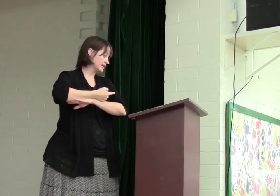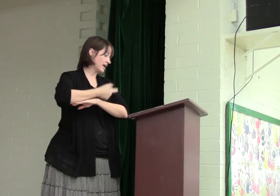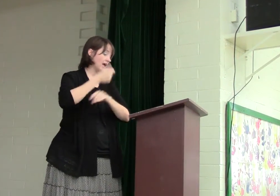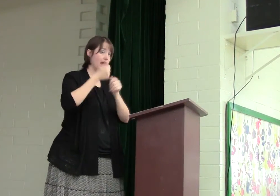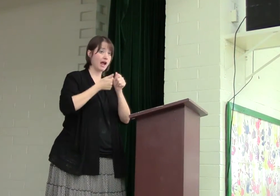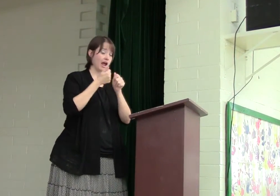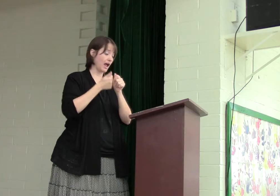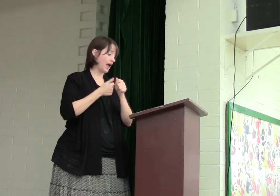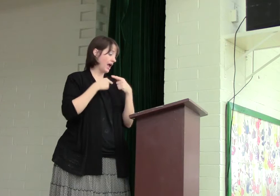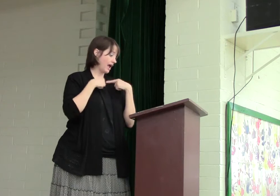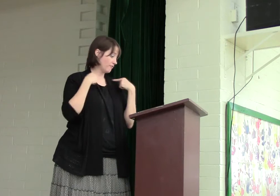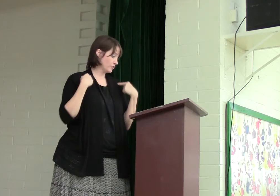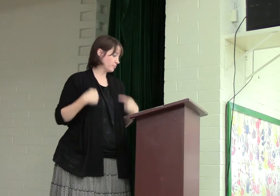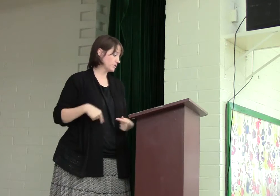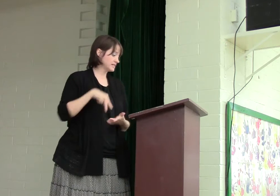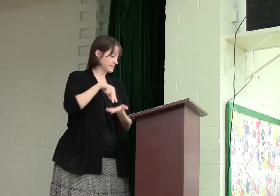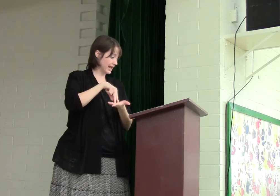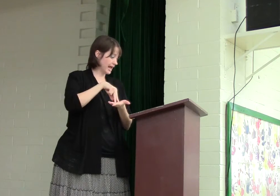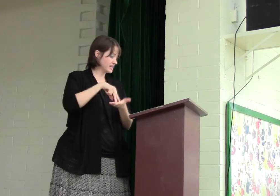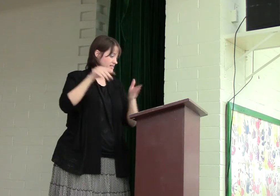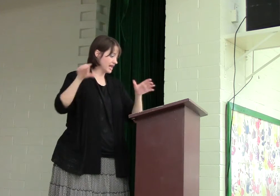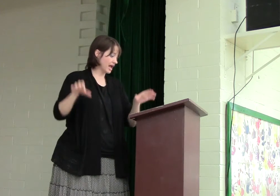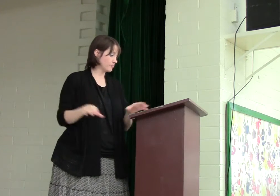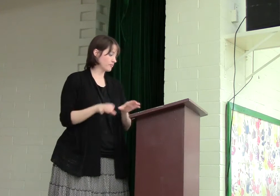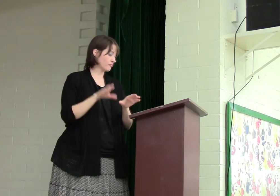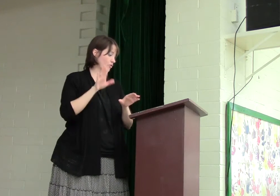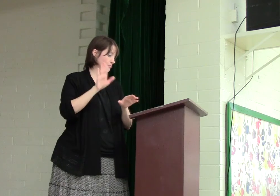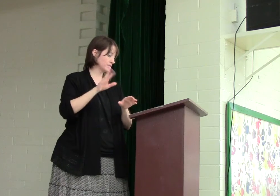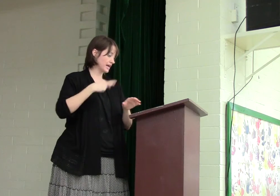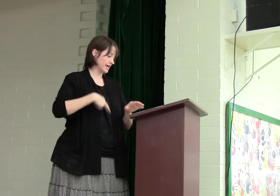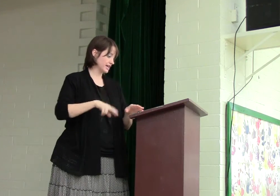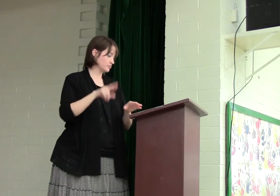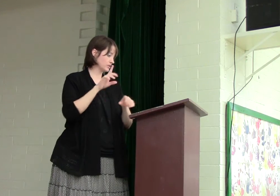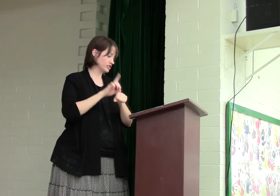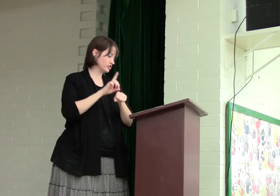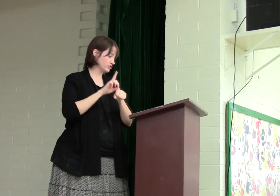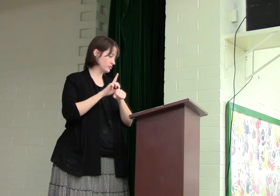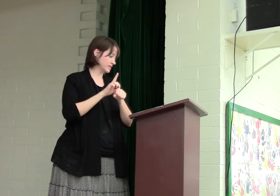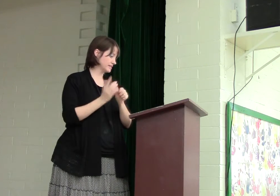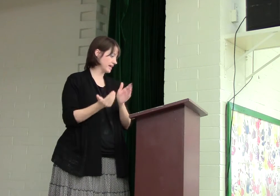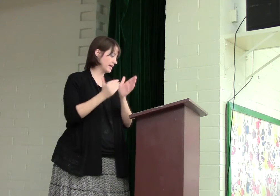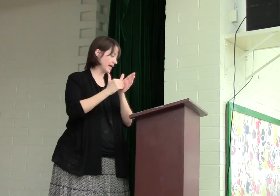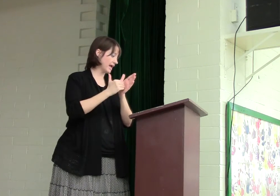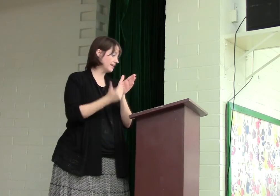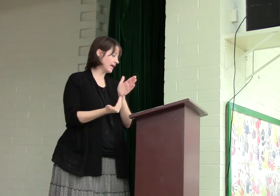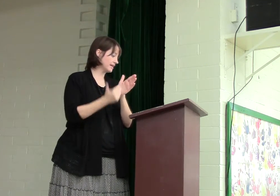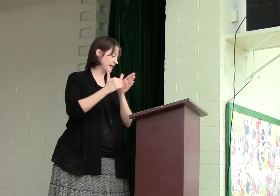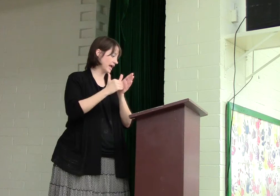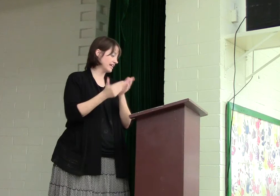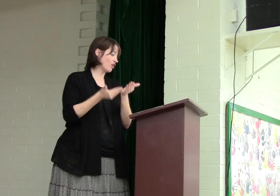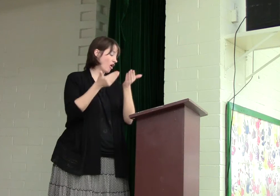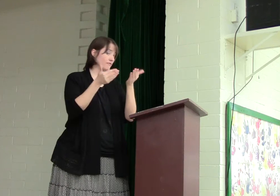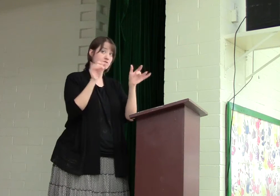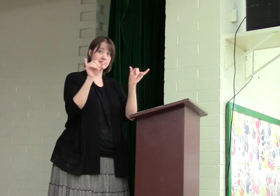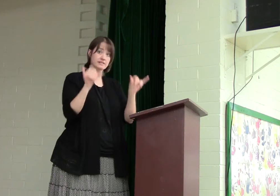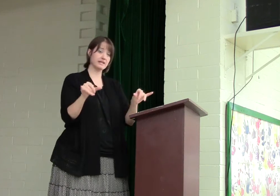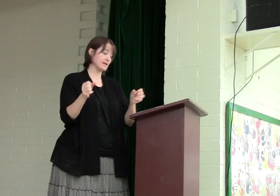every priest stands and performs his religious duties. And again and again, he offers the same